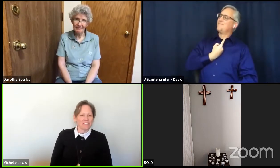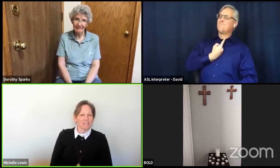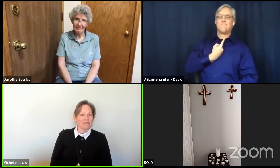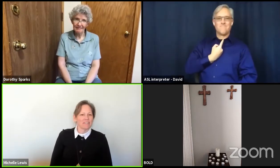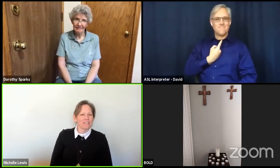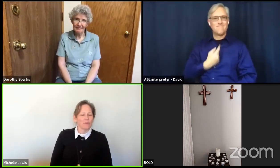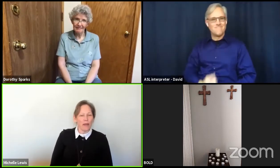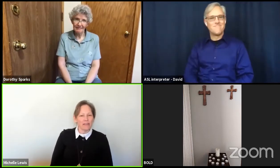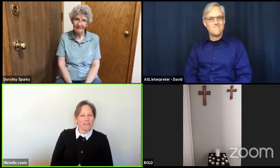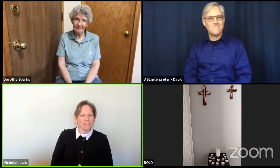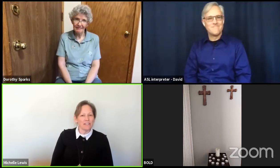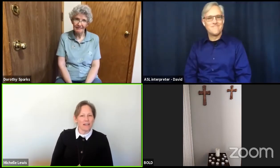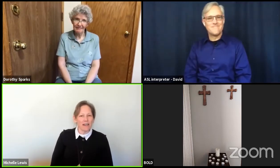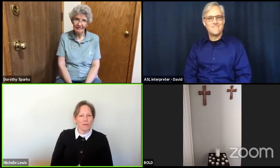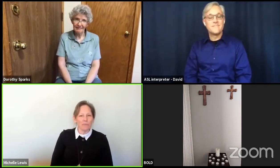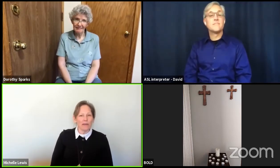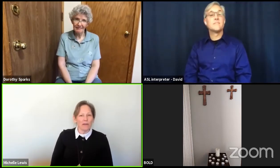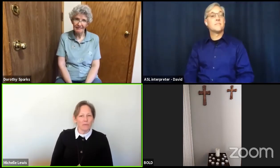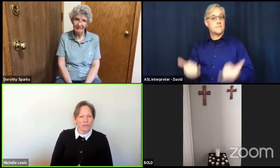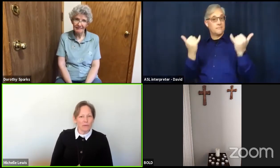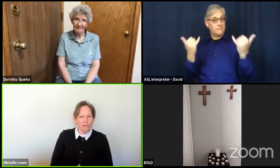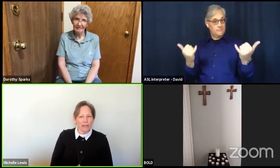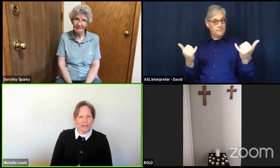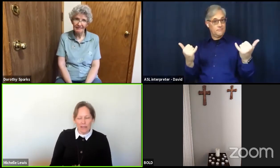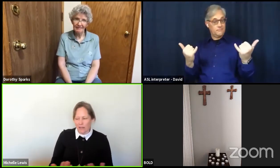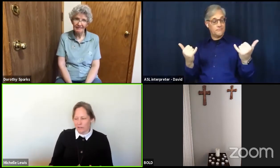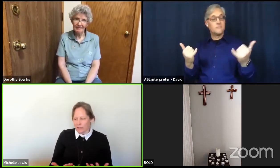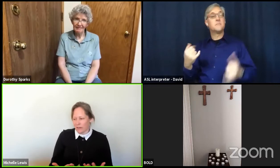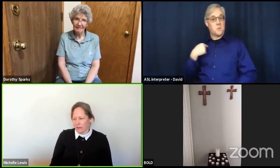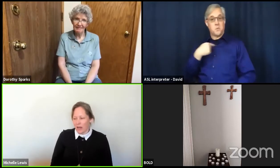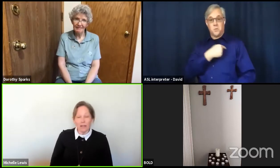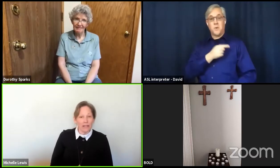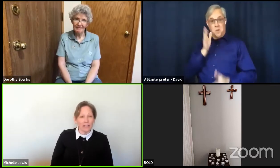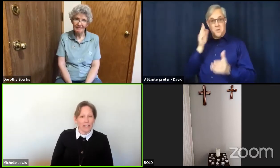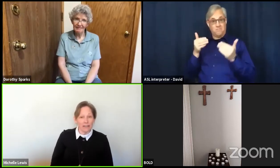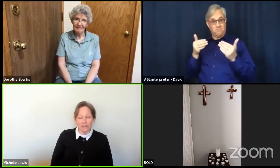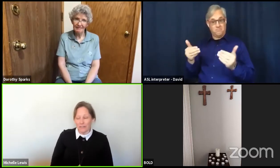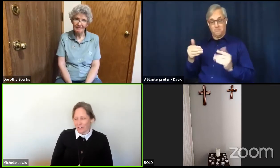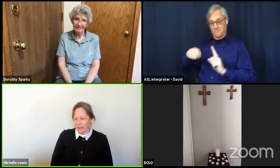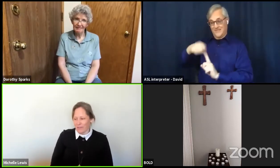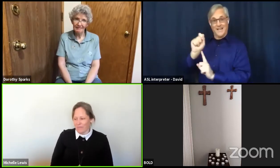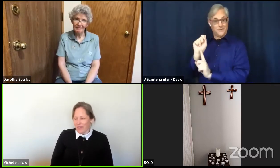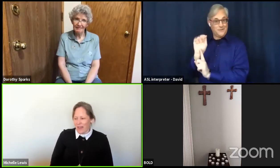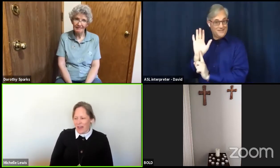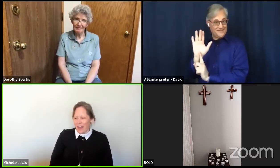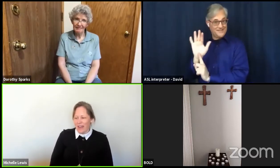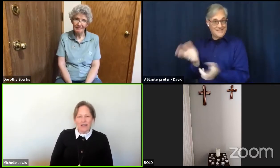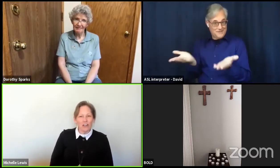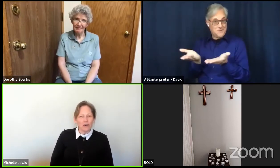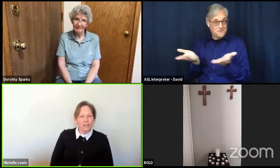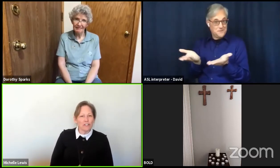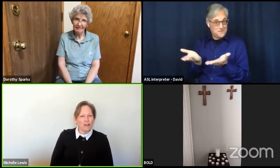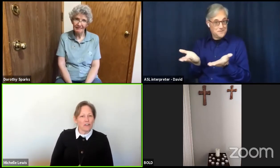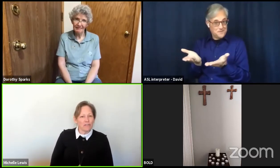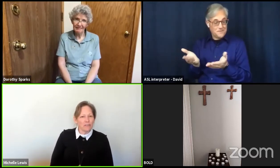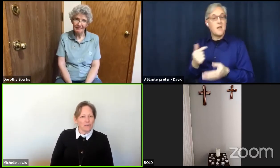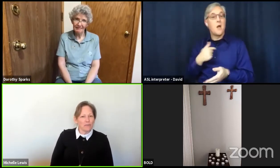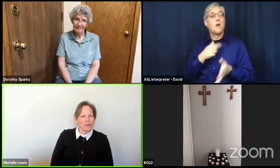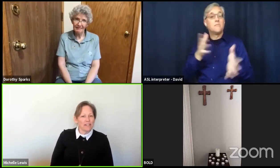So at this time, we will light a candle here. I'll light a candle here, and I encourage all of you to